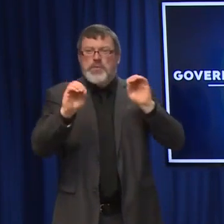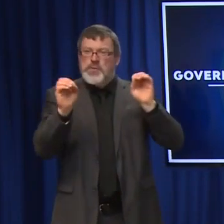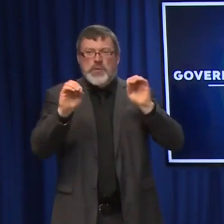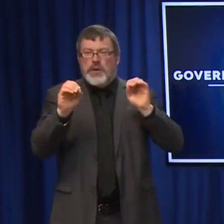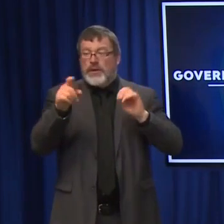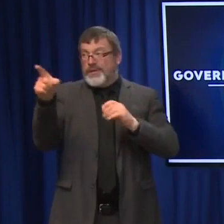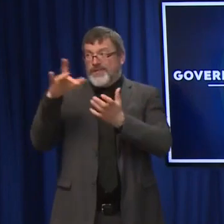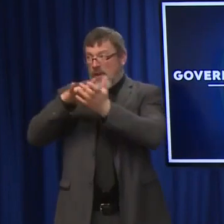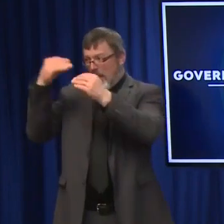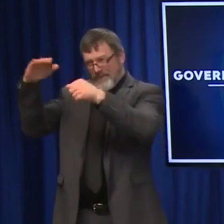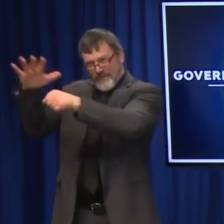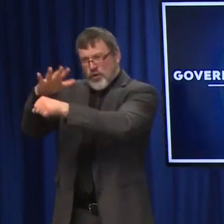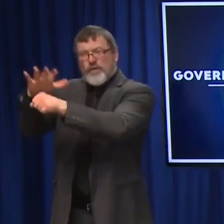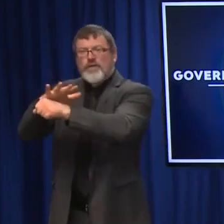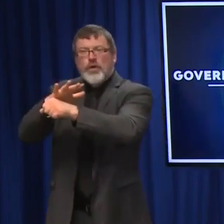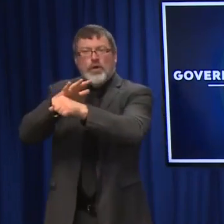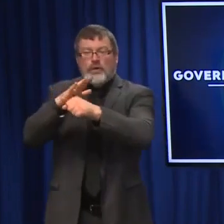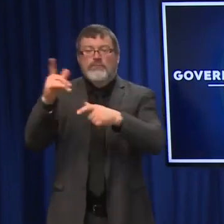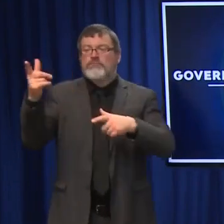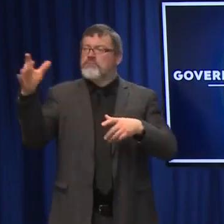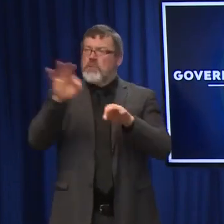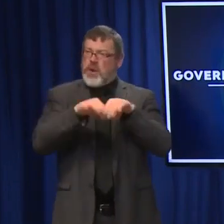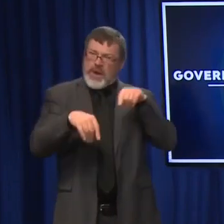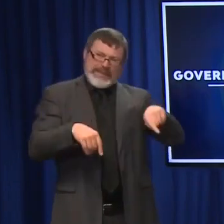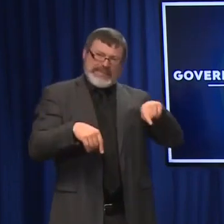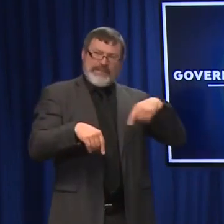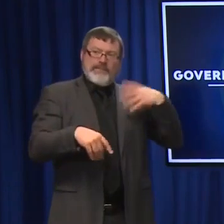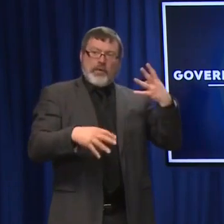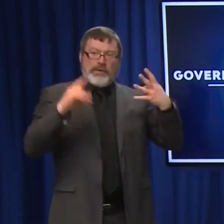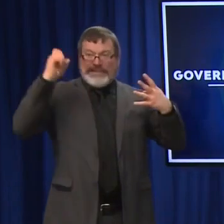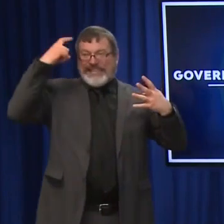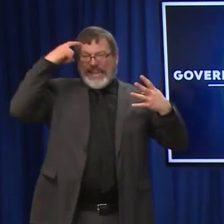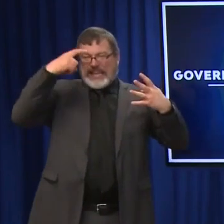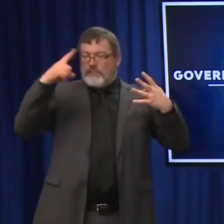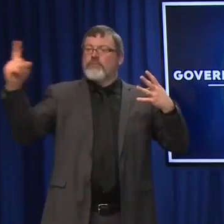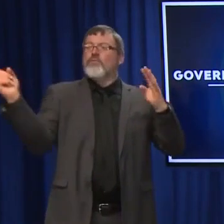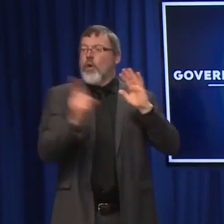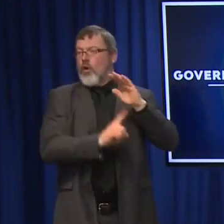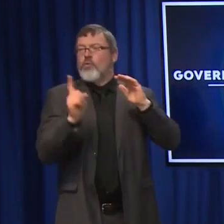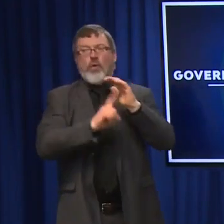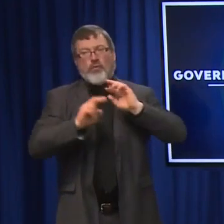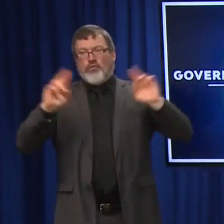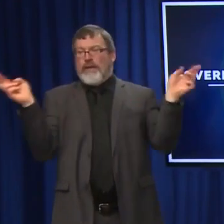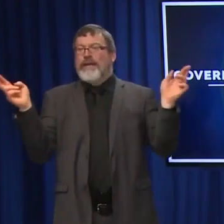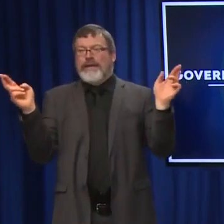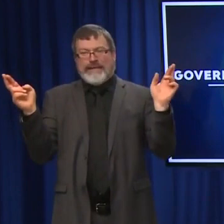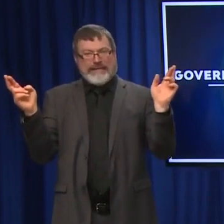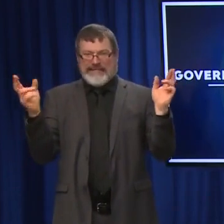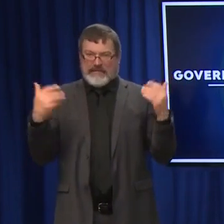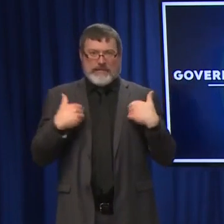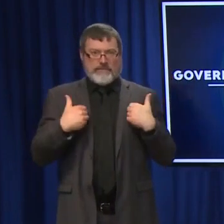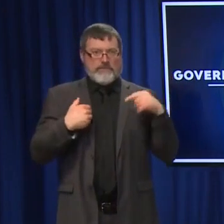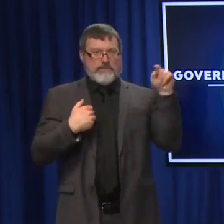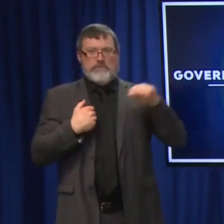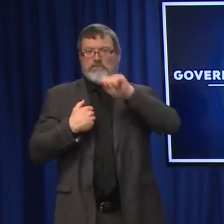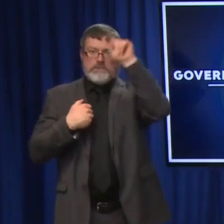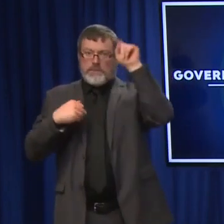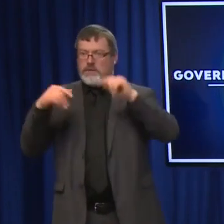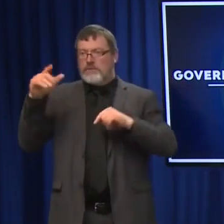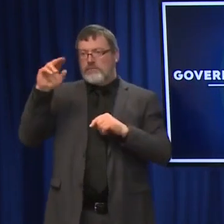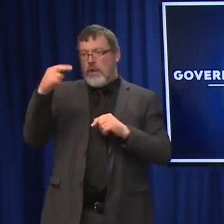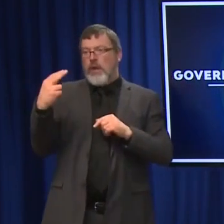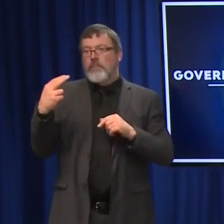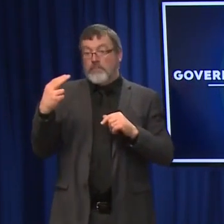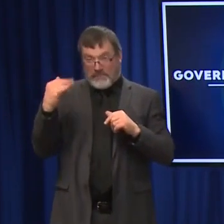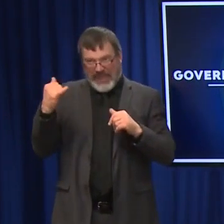show up at some of these sites first thing tomorrow morning and get a vaccine or get a booster. It's right there for you. We're going to put another six sites out there